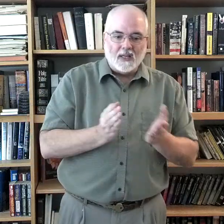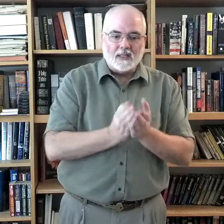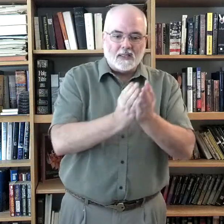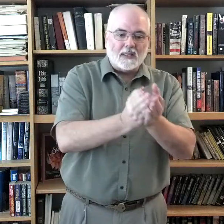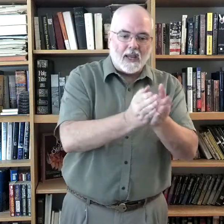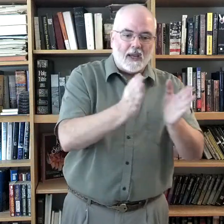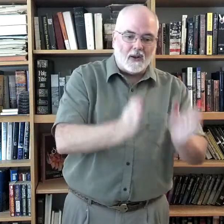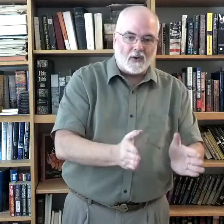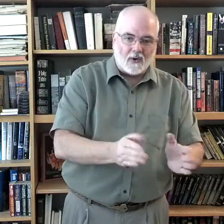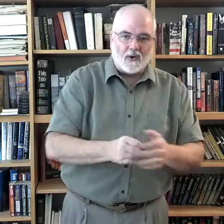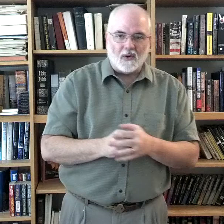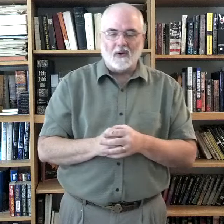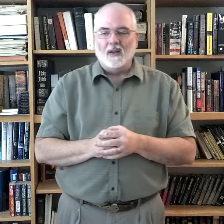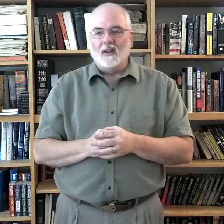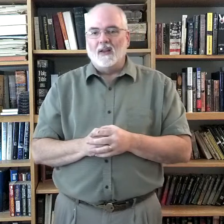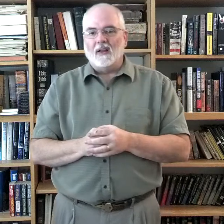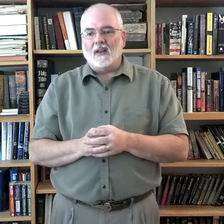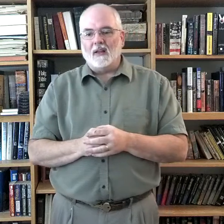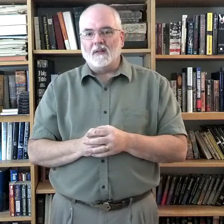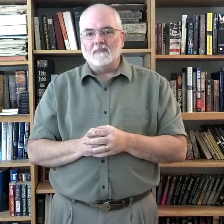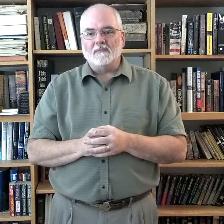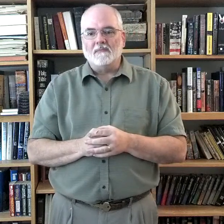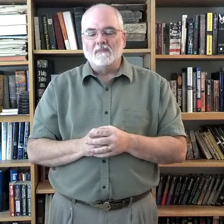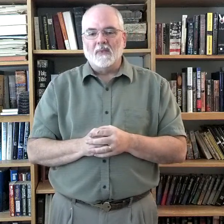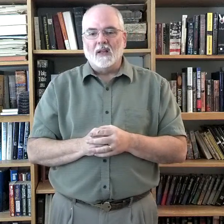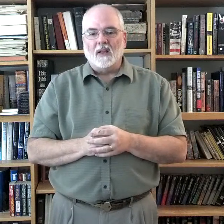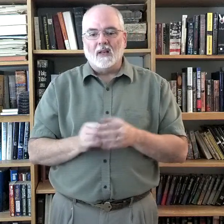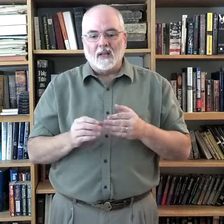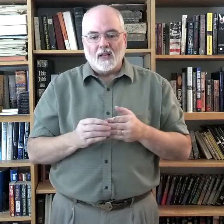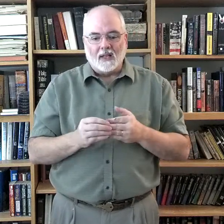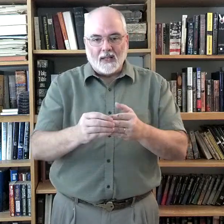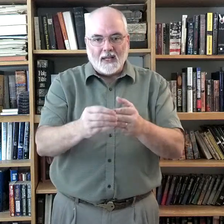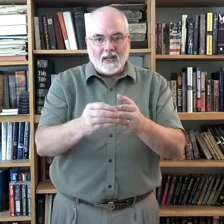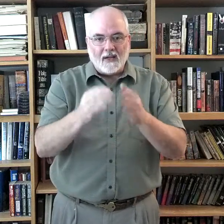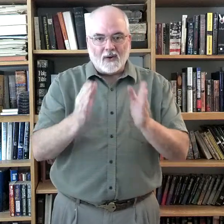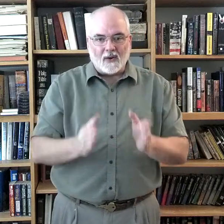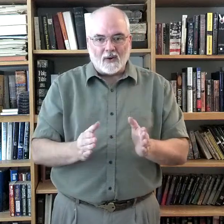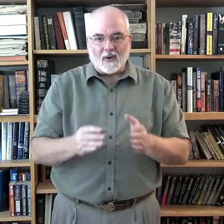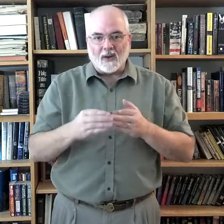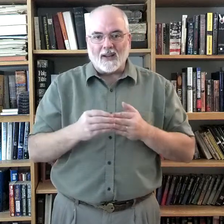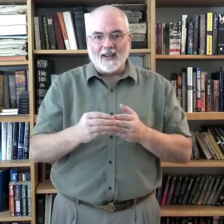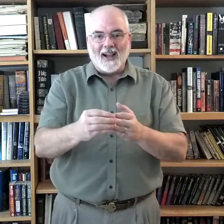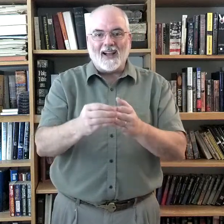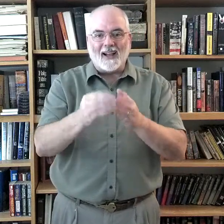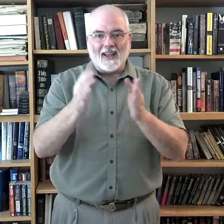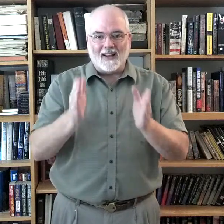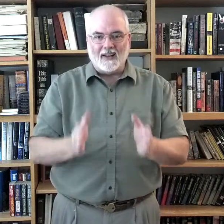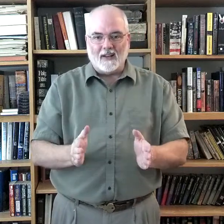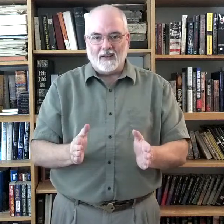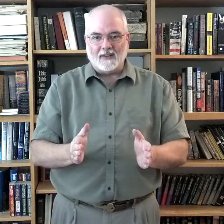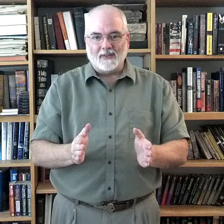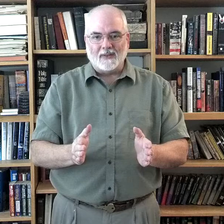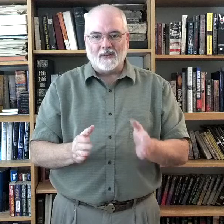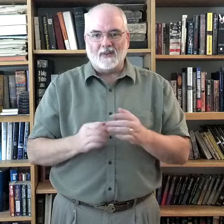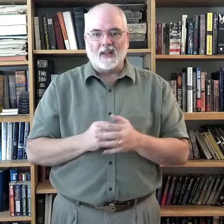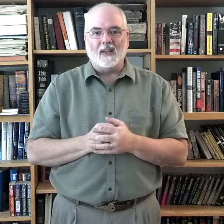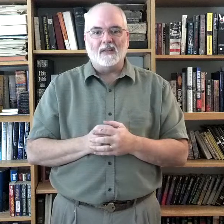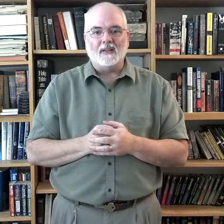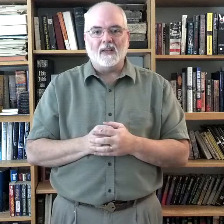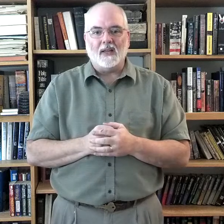Sail-er. Um. Lead-er. Guide. Okay? Get that?